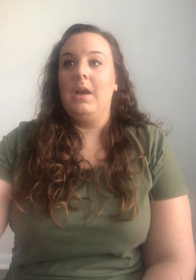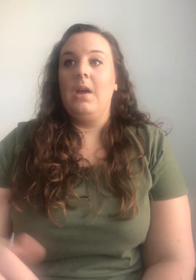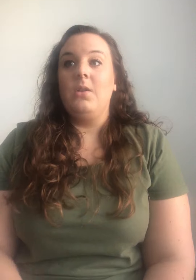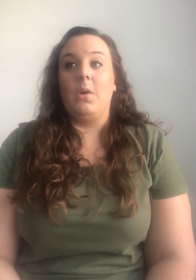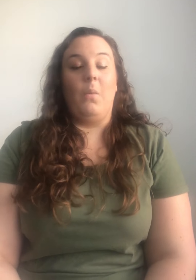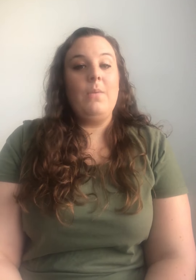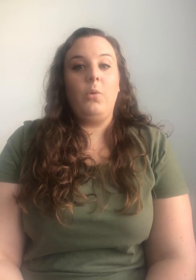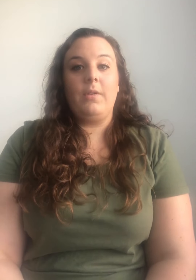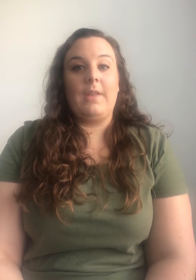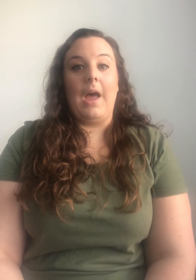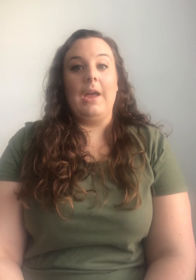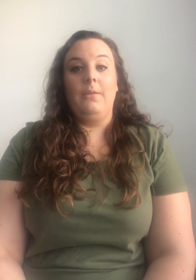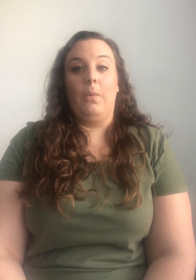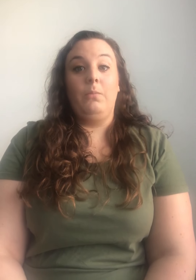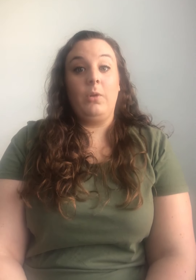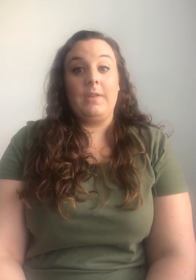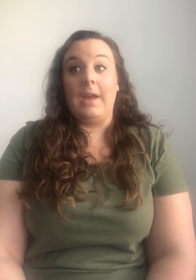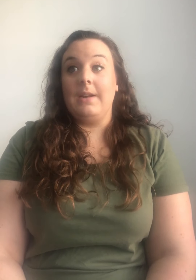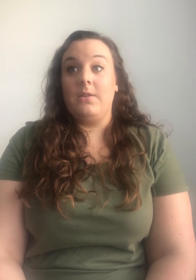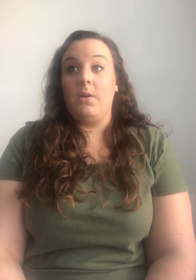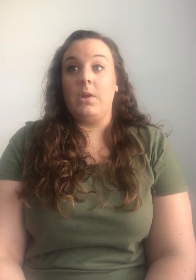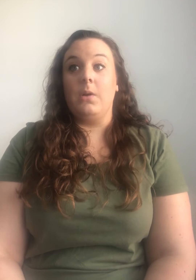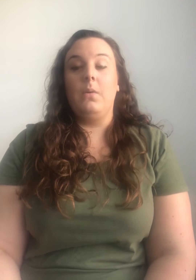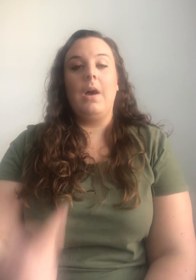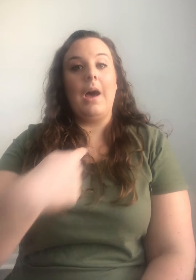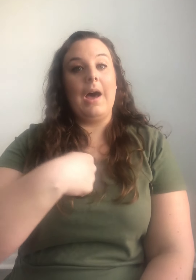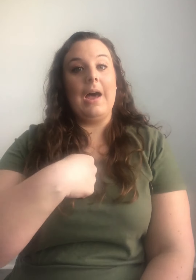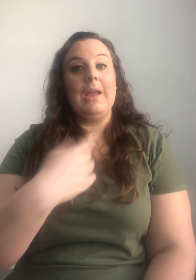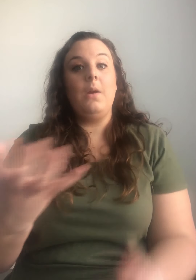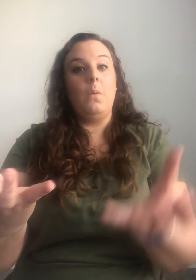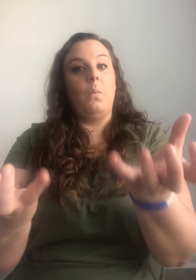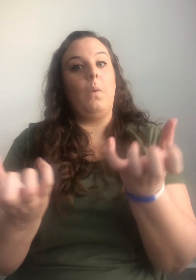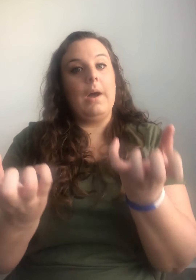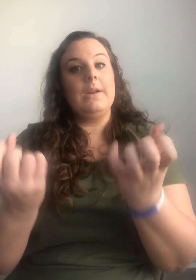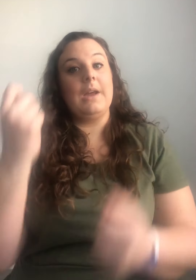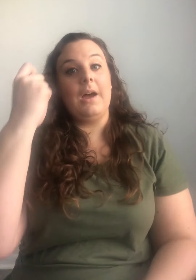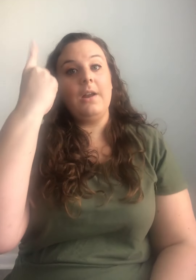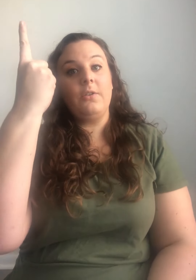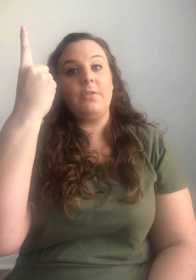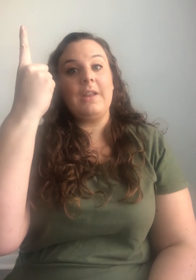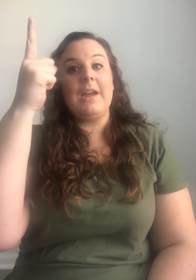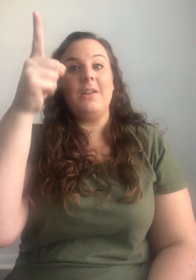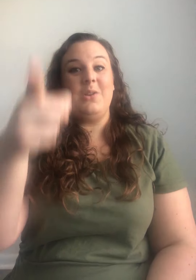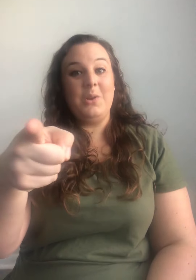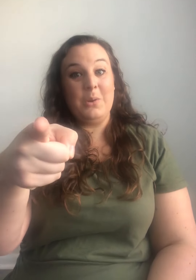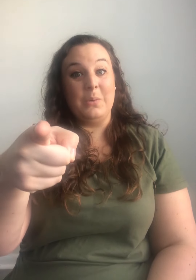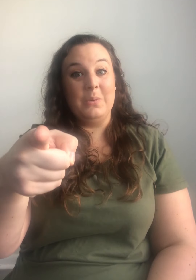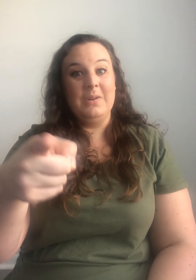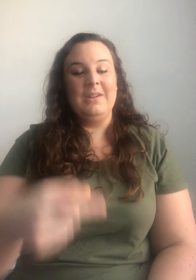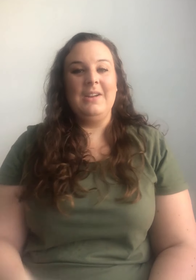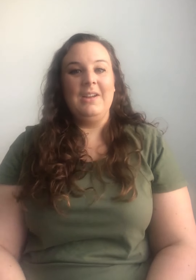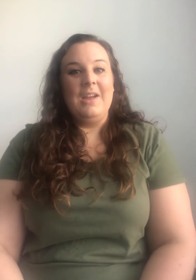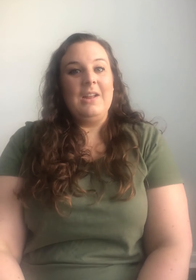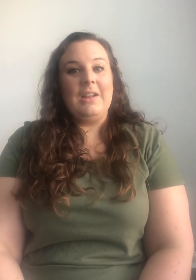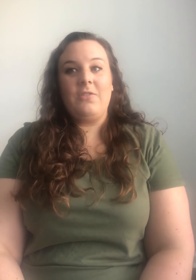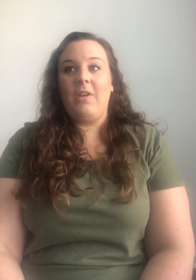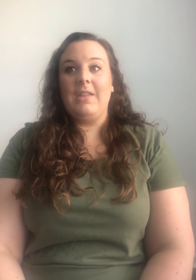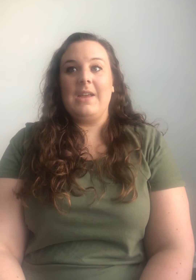So one more stop and one more sign to show you. I want to understand you. Let's try that